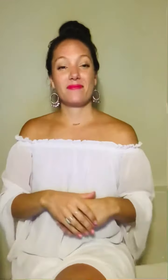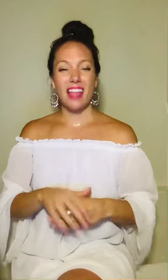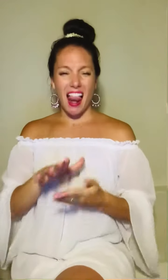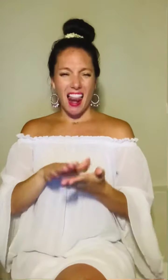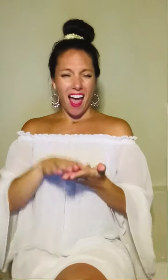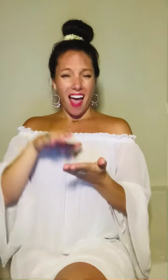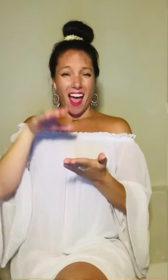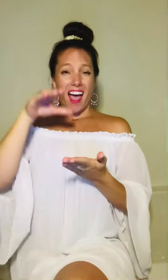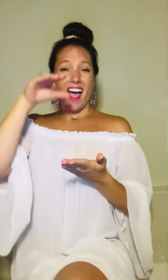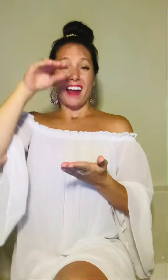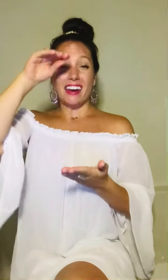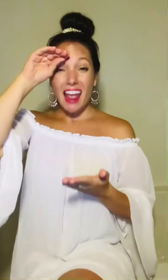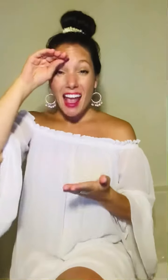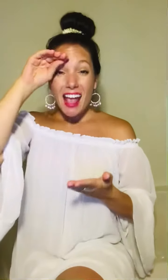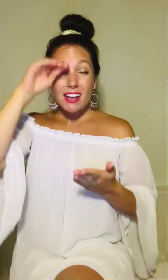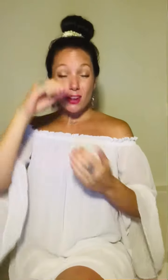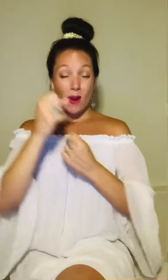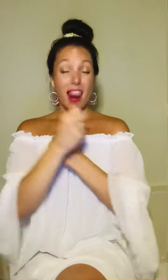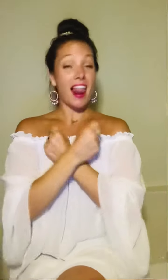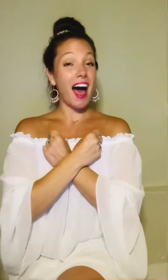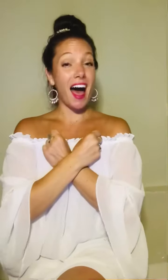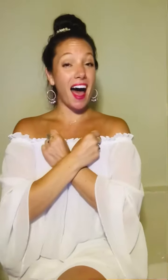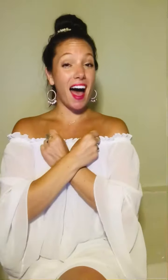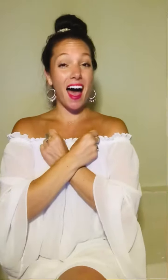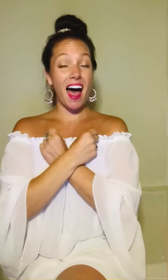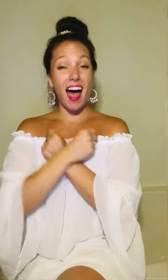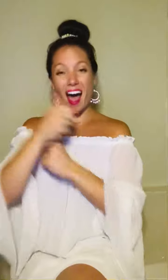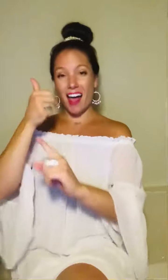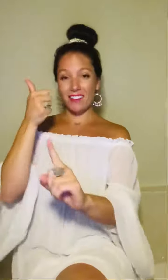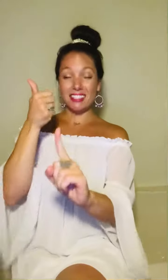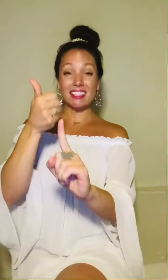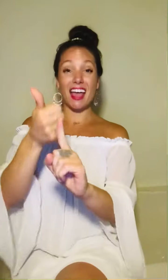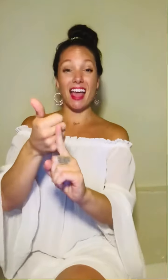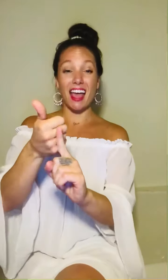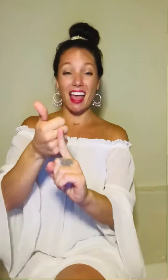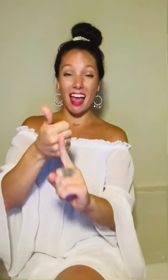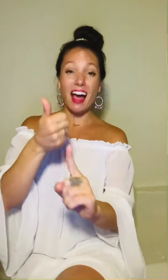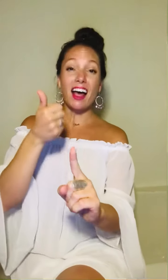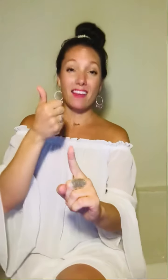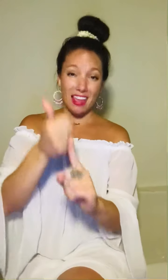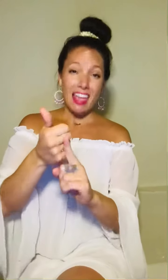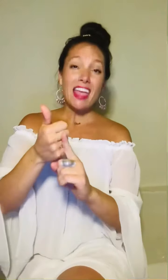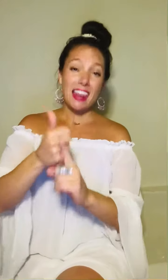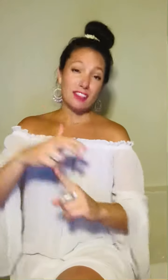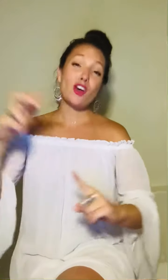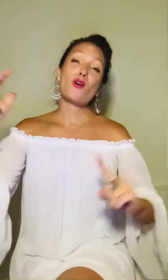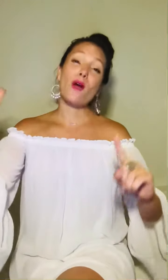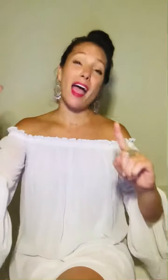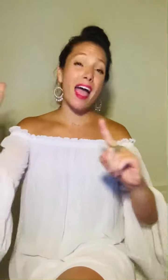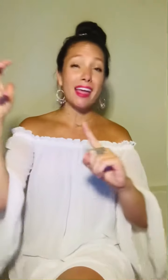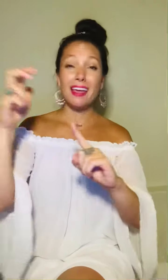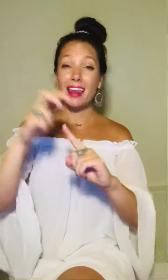Learning to love yourself It is the greatest